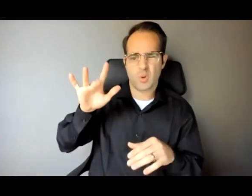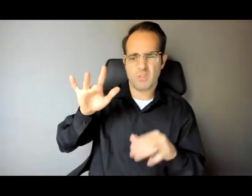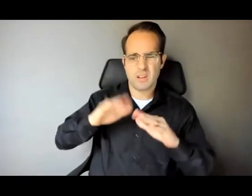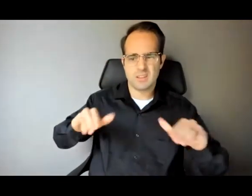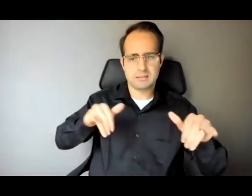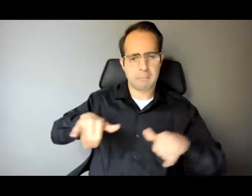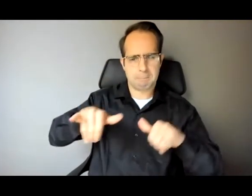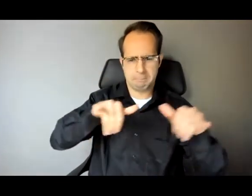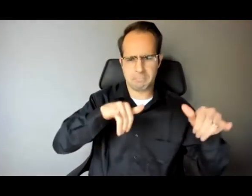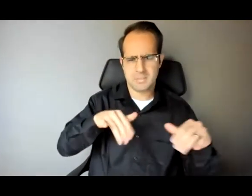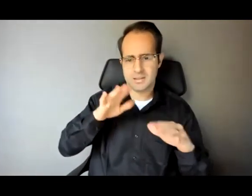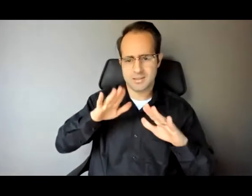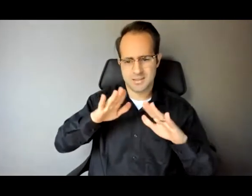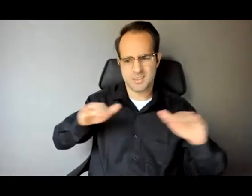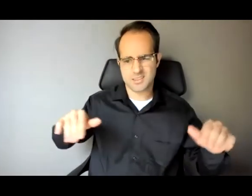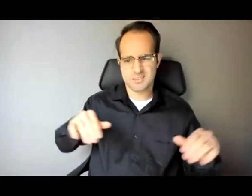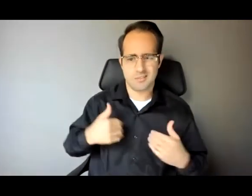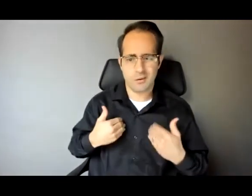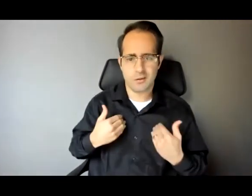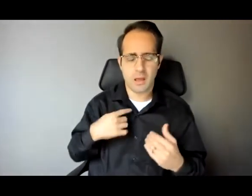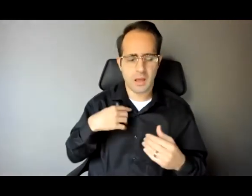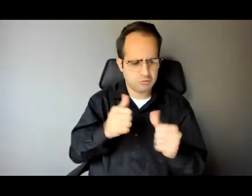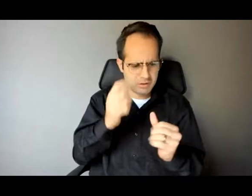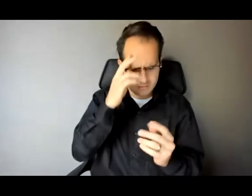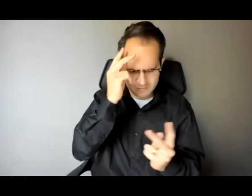trying to decide whether I should eat that morning's box of Wheaties,